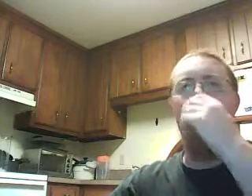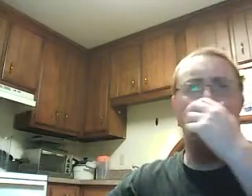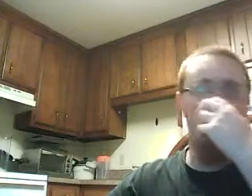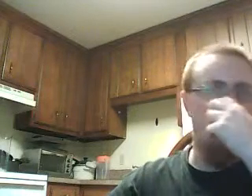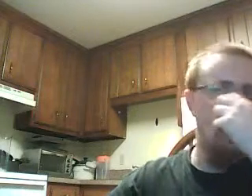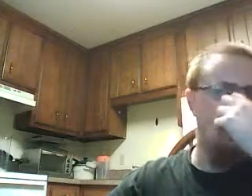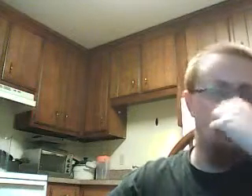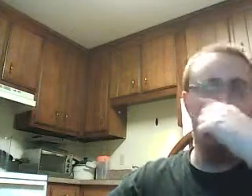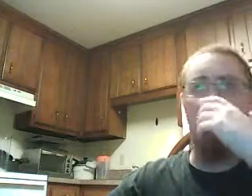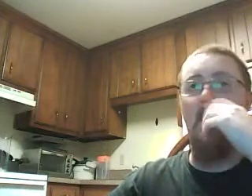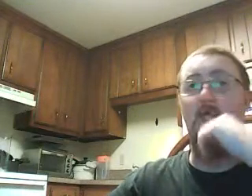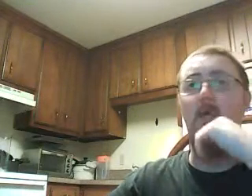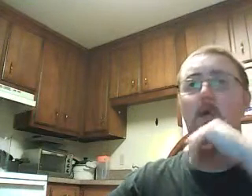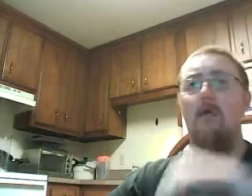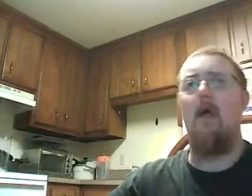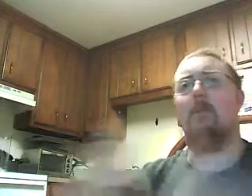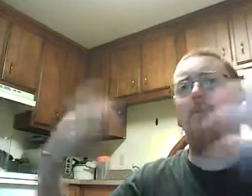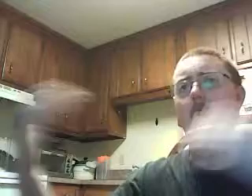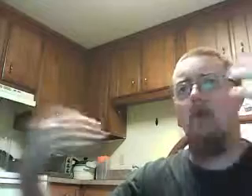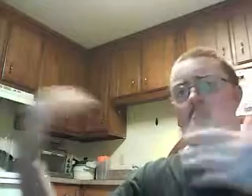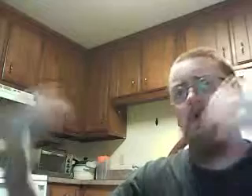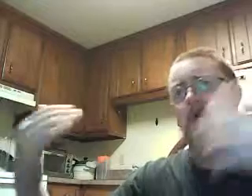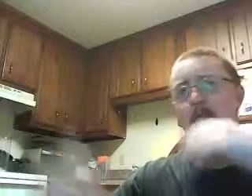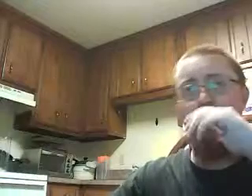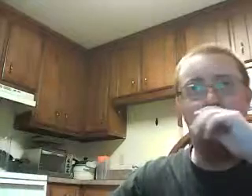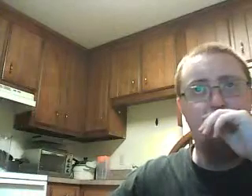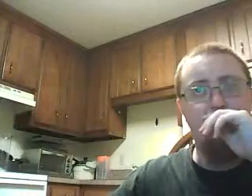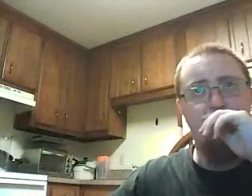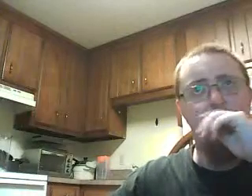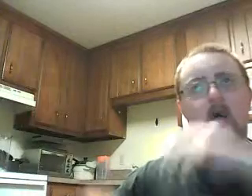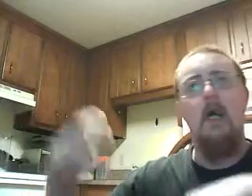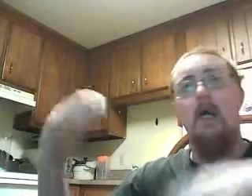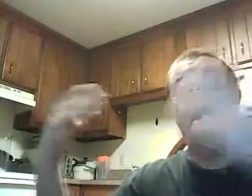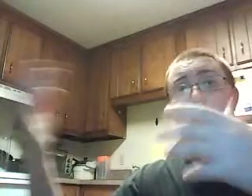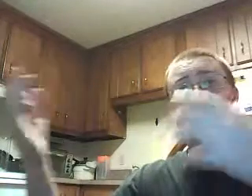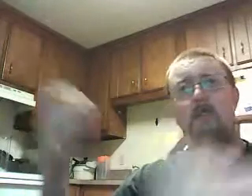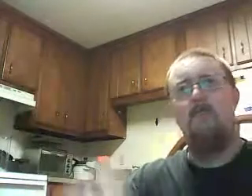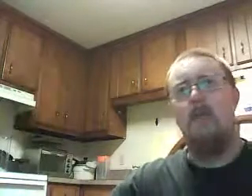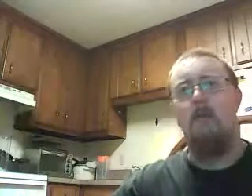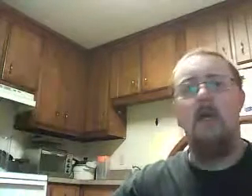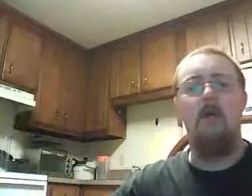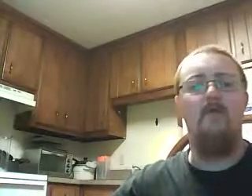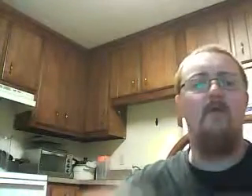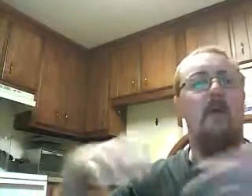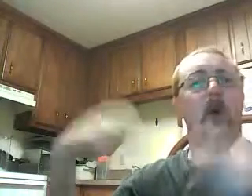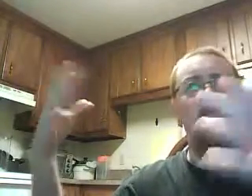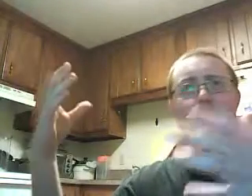Um, I can't remember the ratio of how much dollars, uh, is what. But, but I know if you fill out offers,